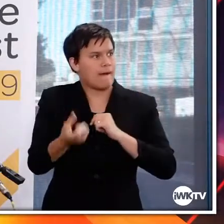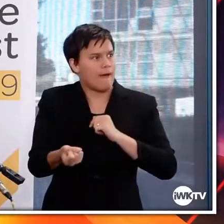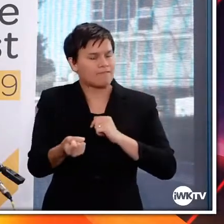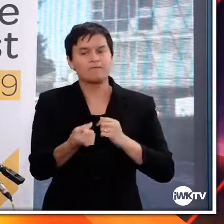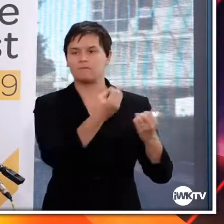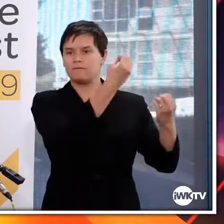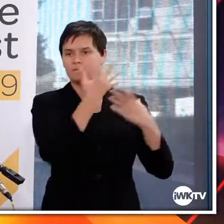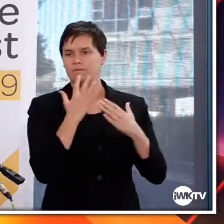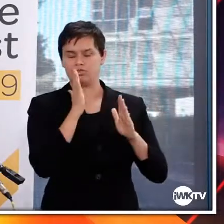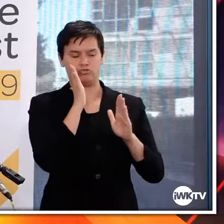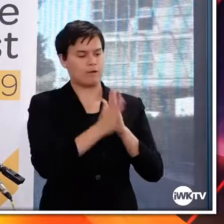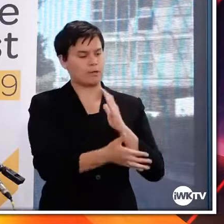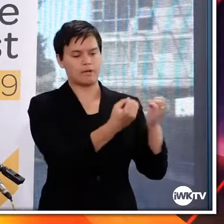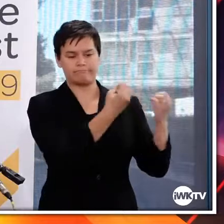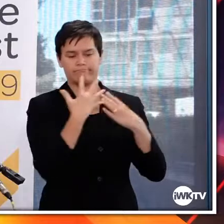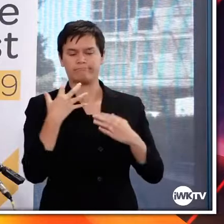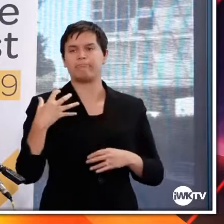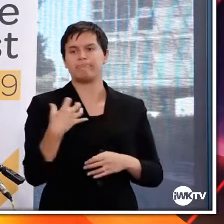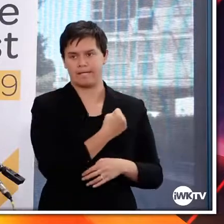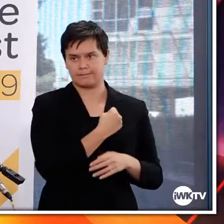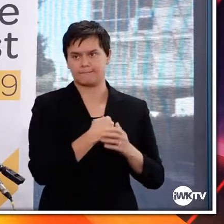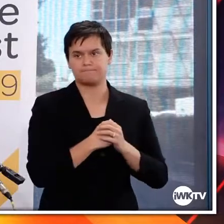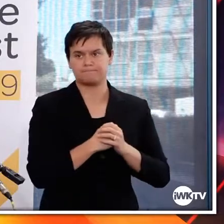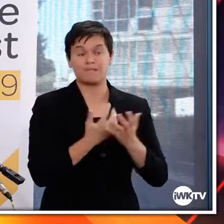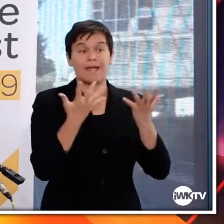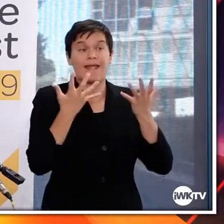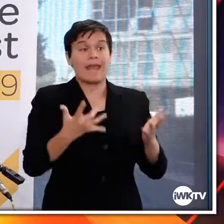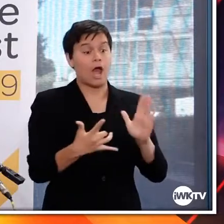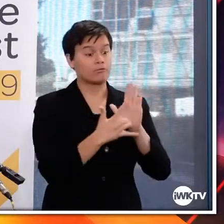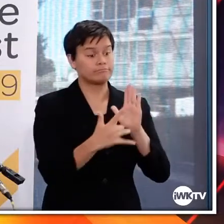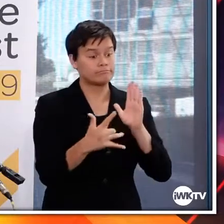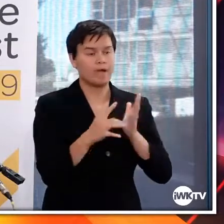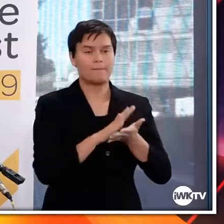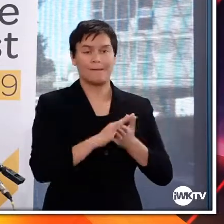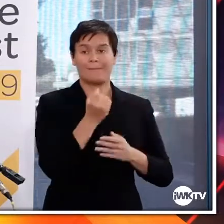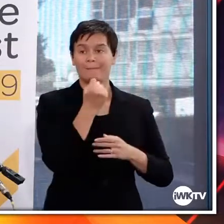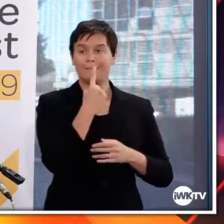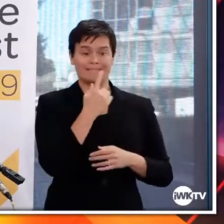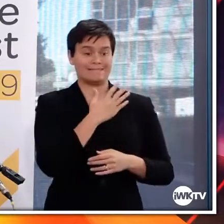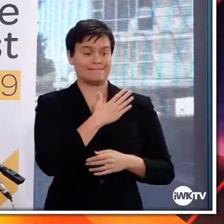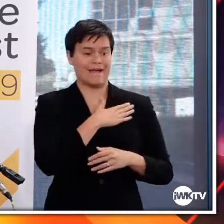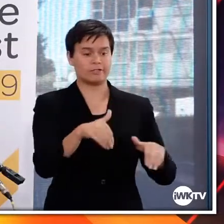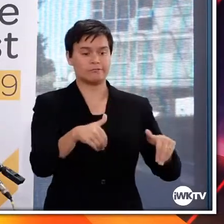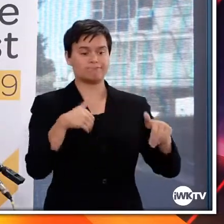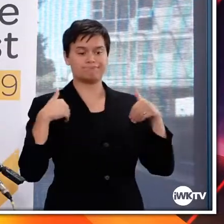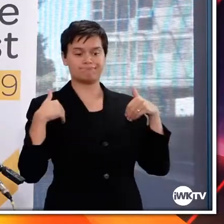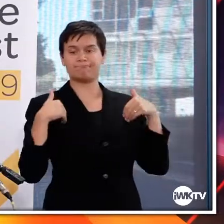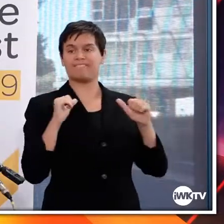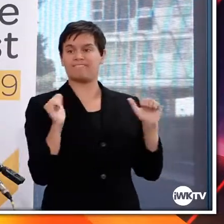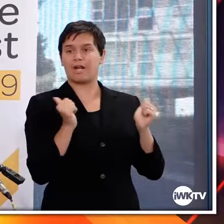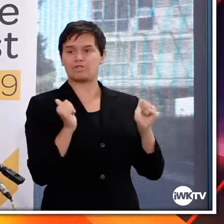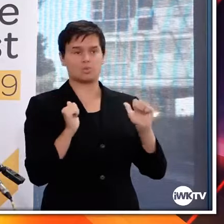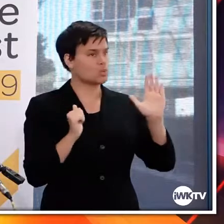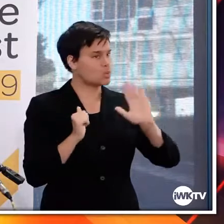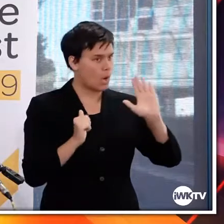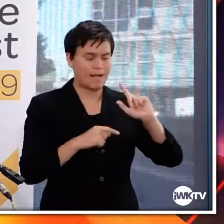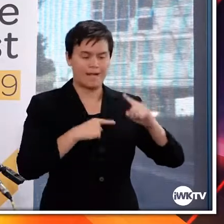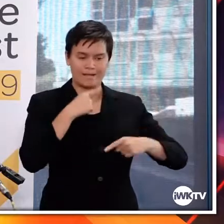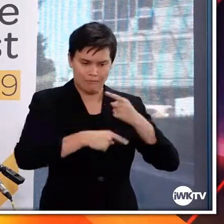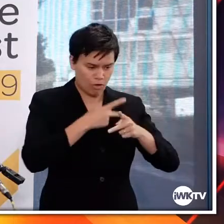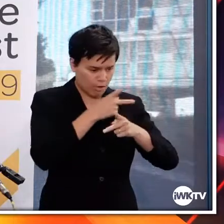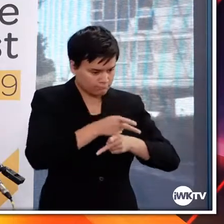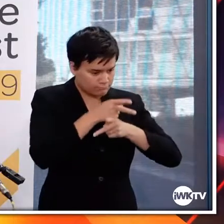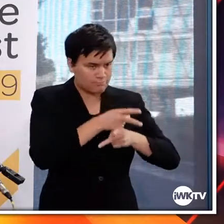But Medsafe's work doesn't stop there. So as with all medicines and vaccines, Medsafe will be monitoring the use of this